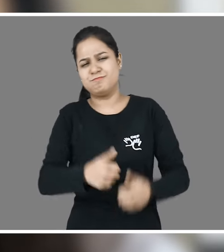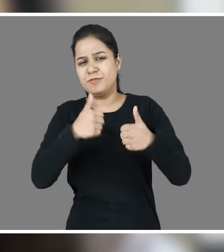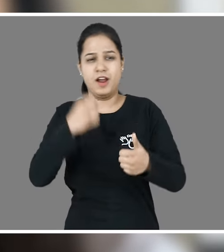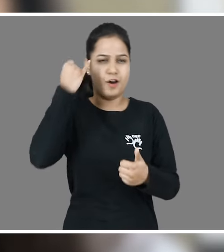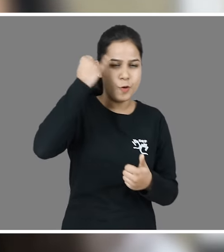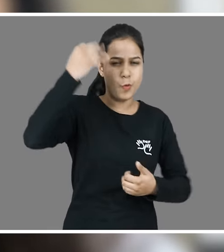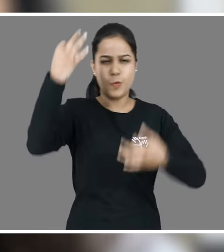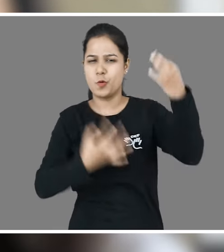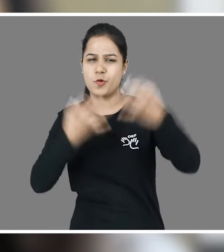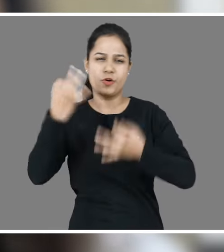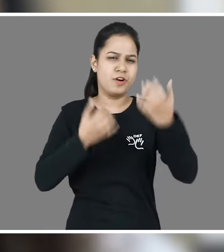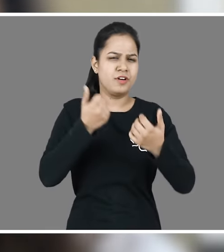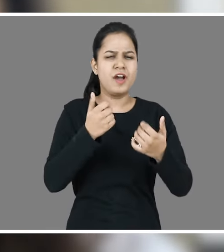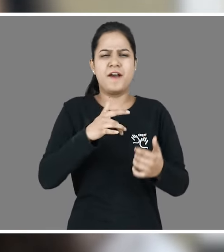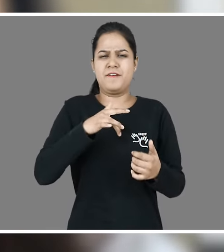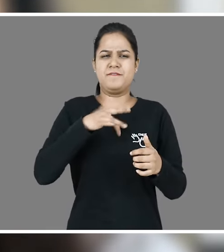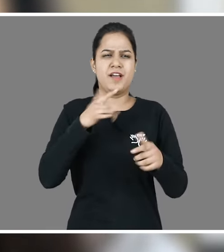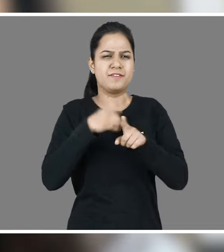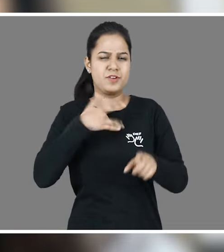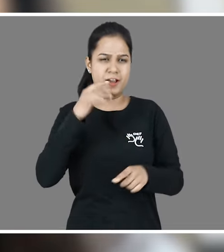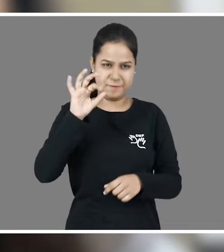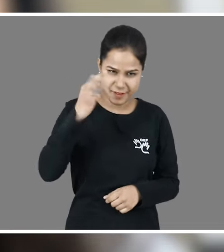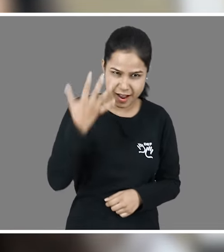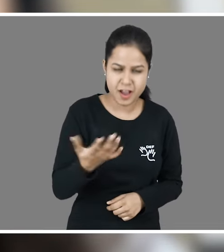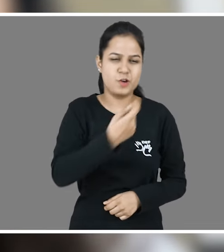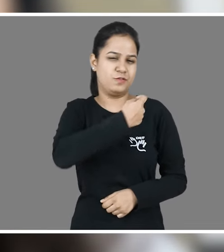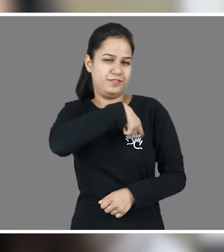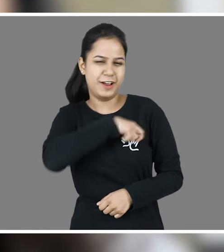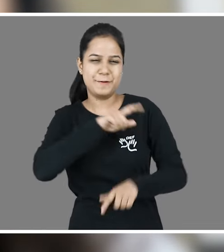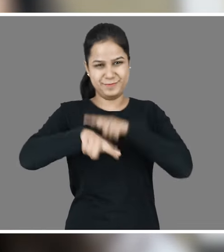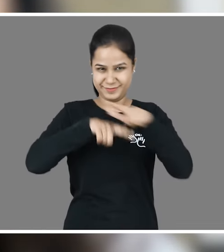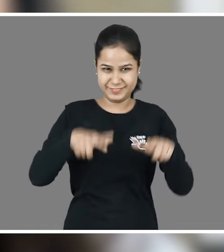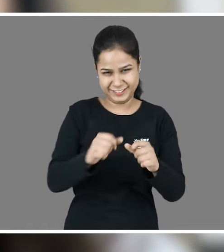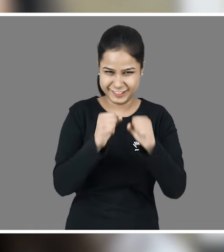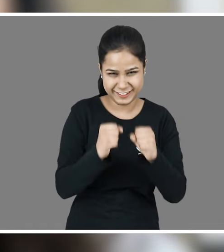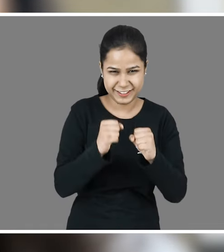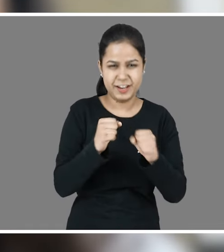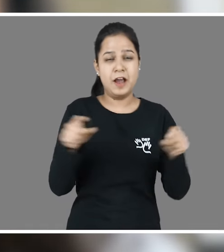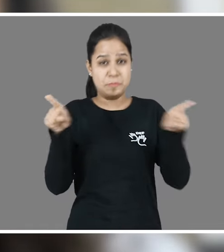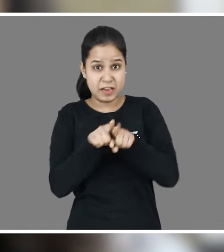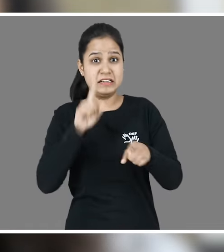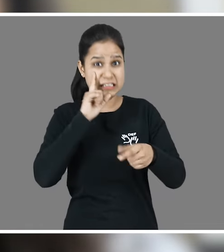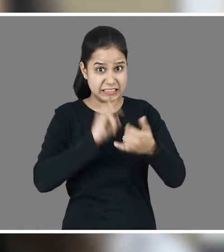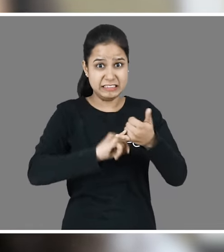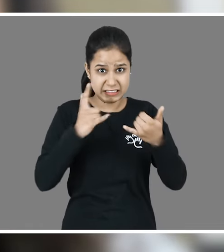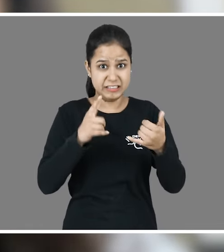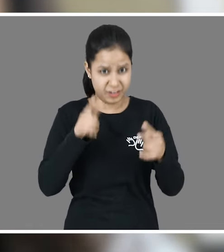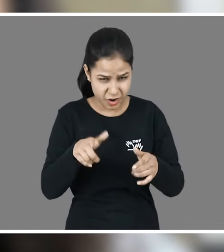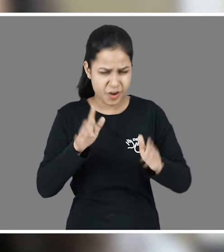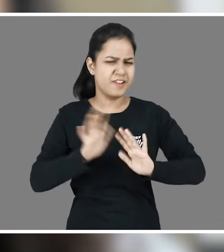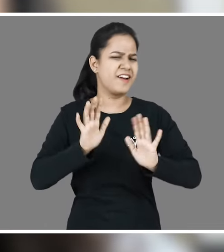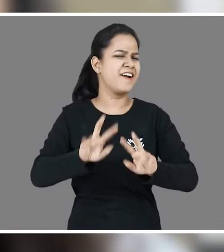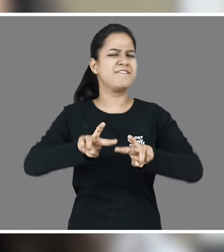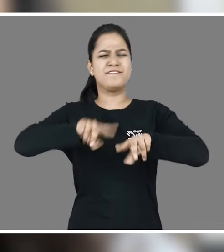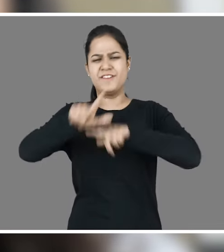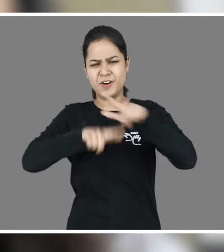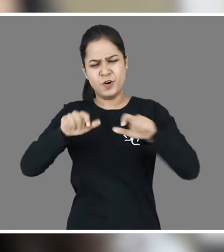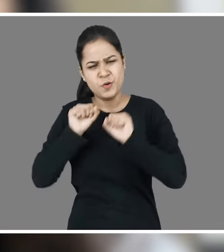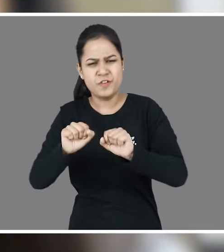something as difficult as French or Spanish. It has its own nuances and I think with a